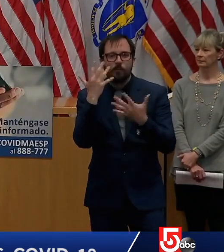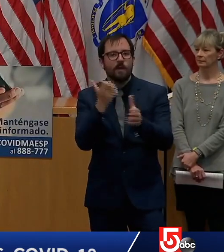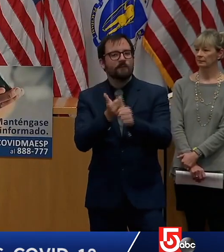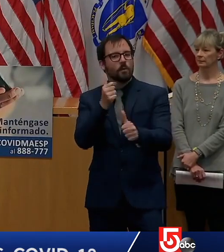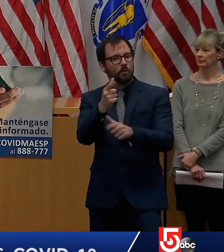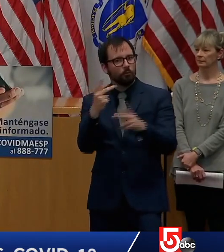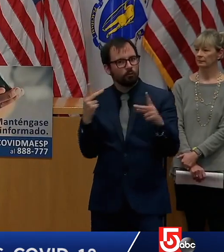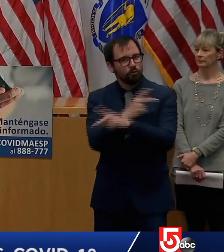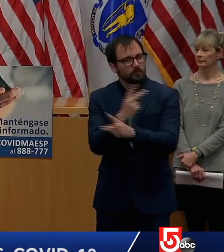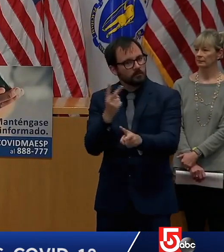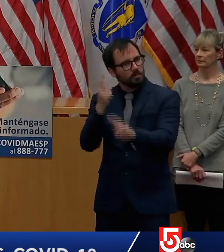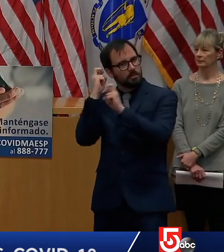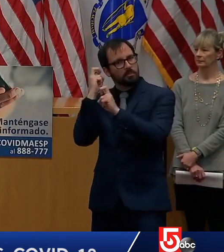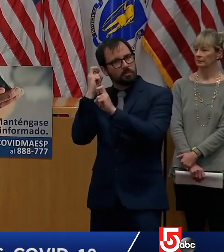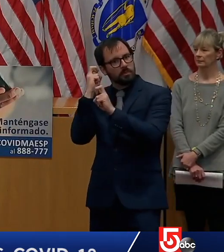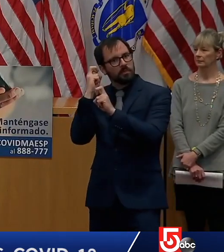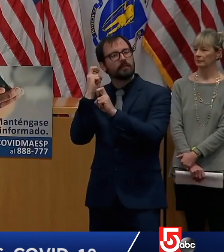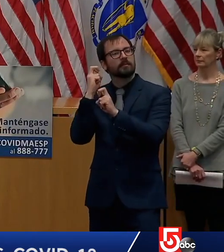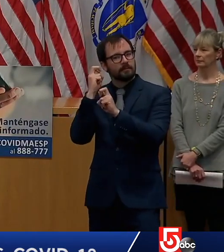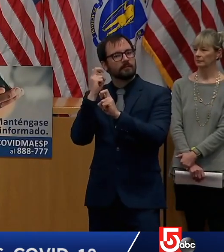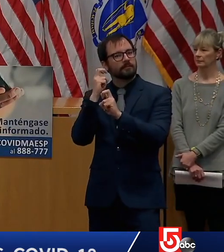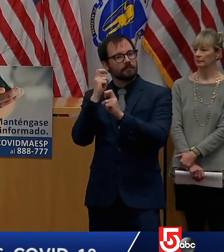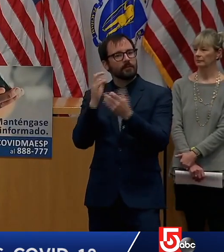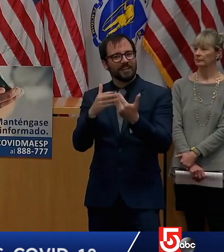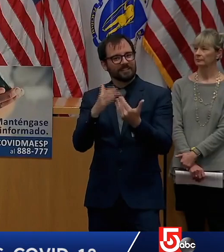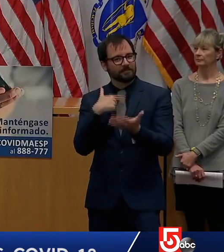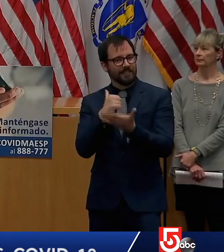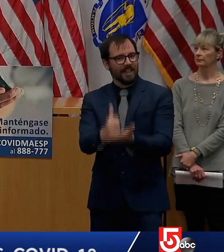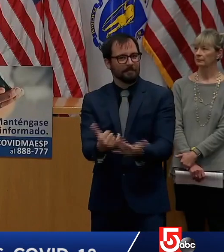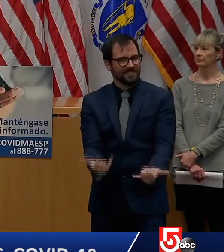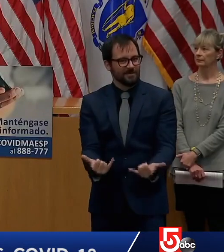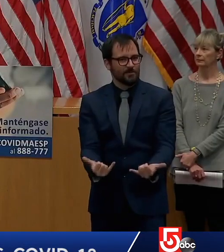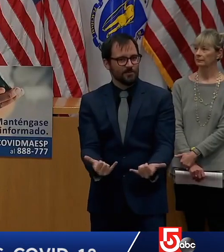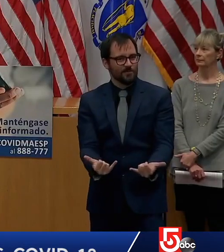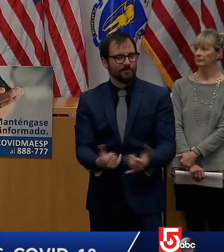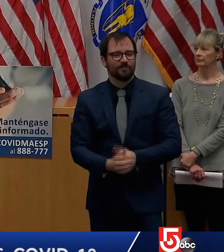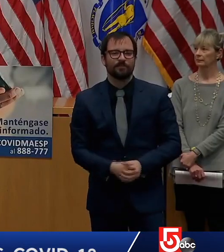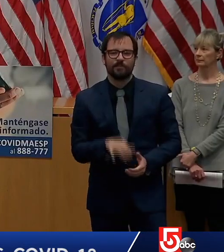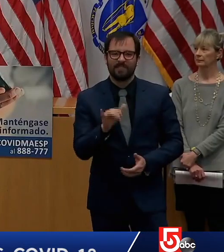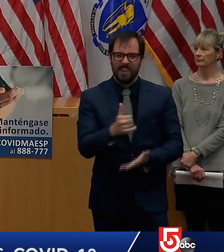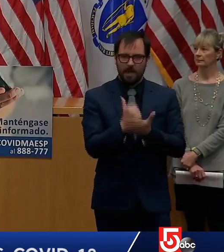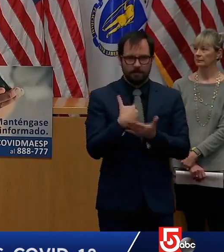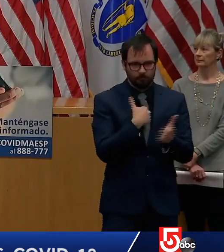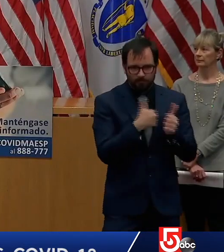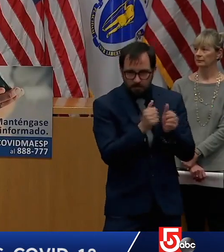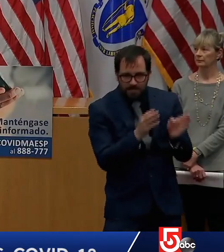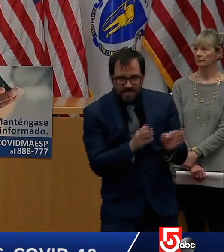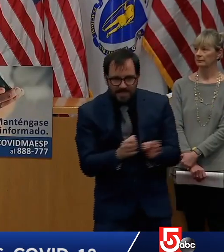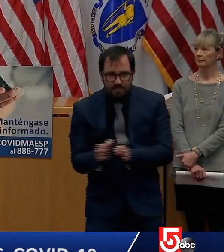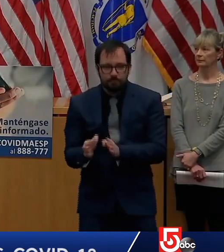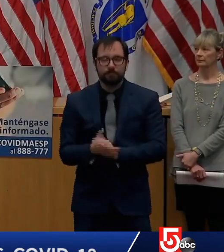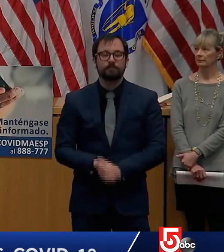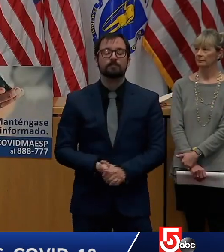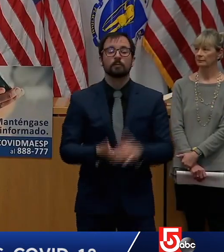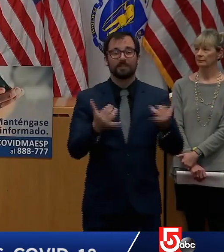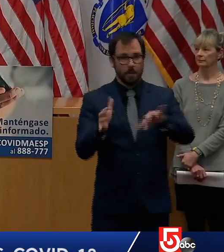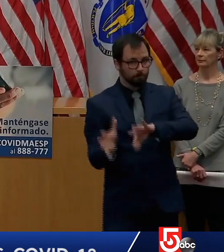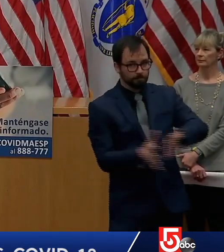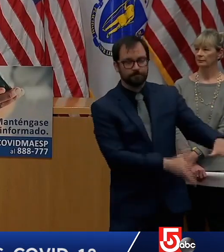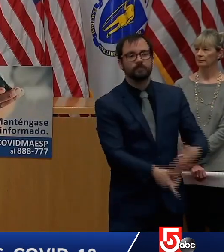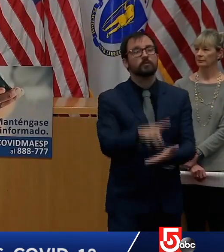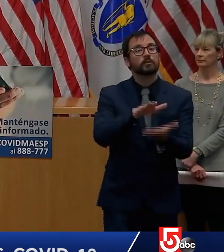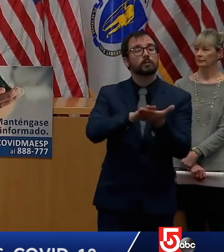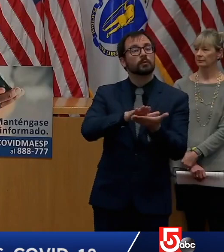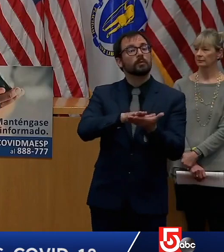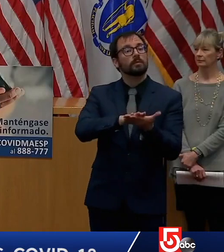what all this preparation was all about today with respect to schools today our administration's announcing that all public and